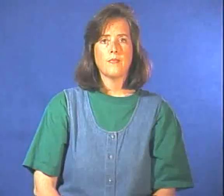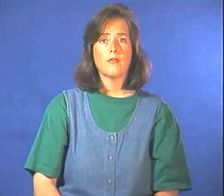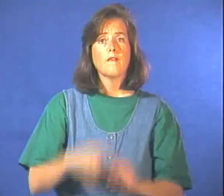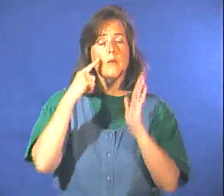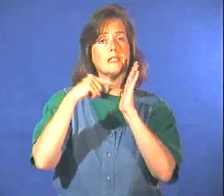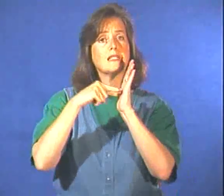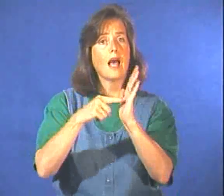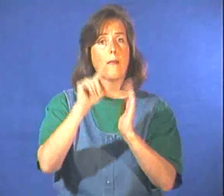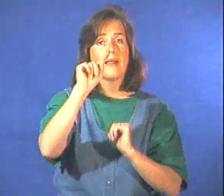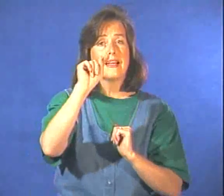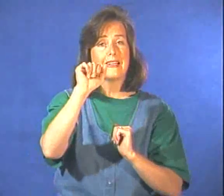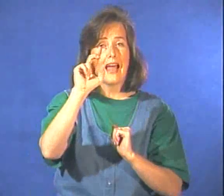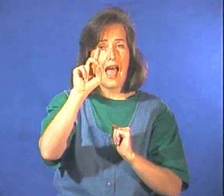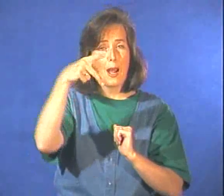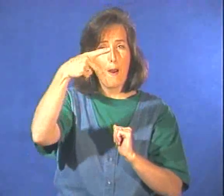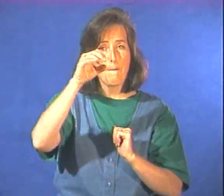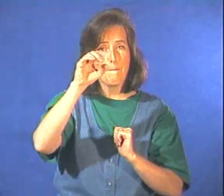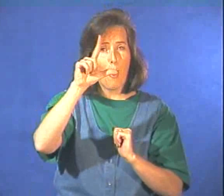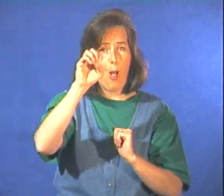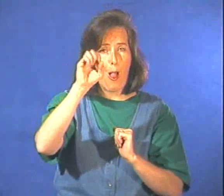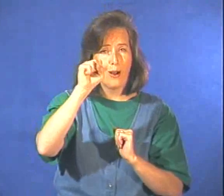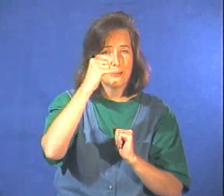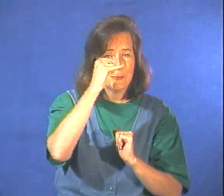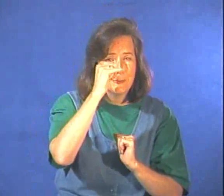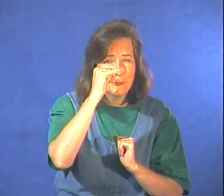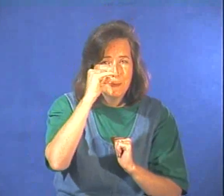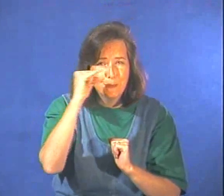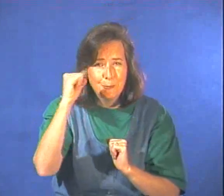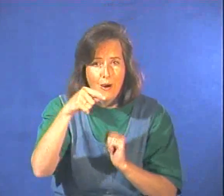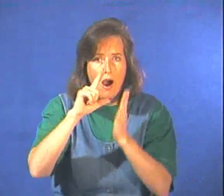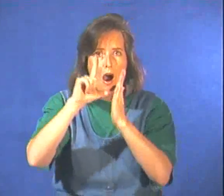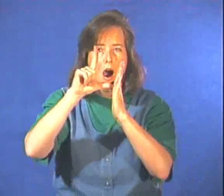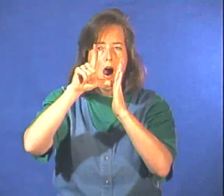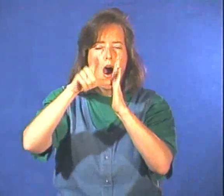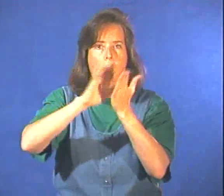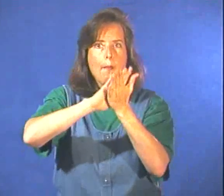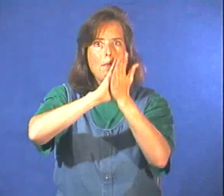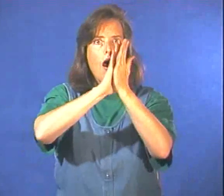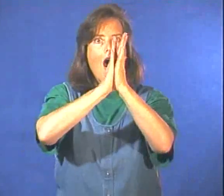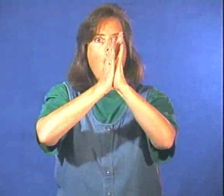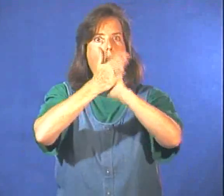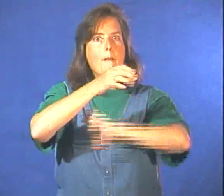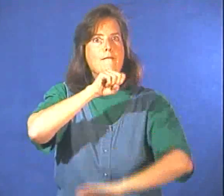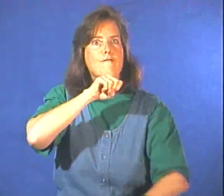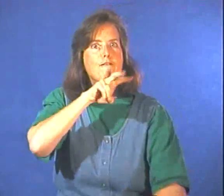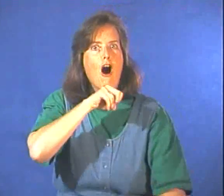For example, tadpoles gradually become frogs.